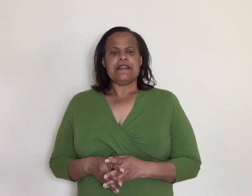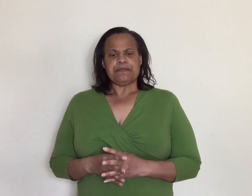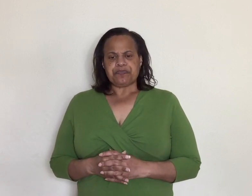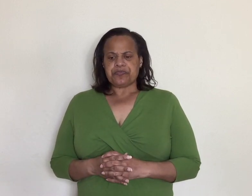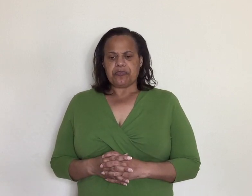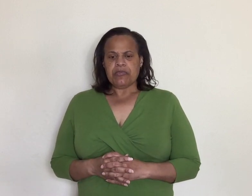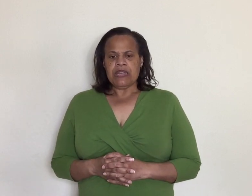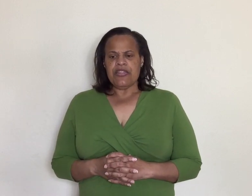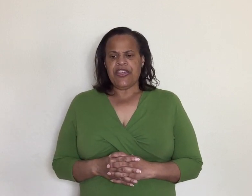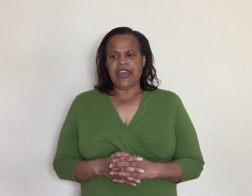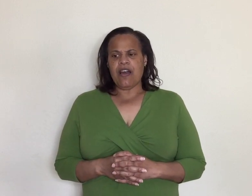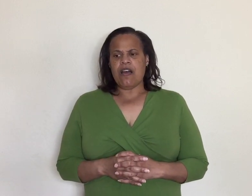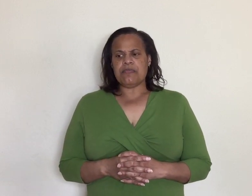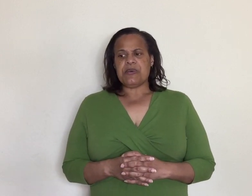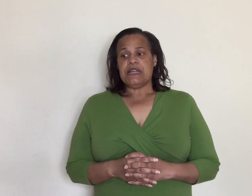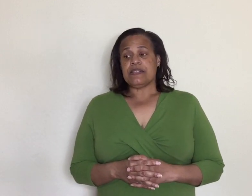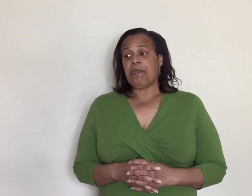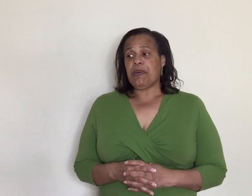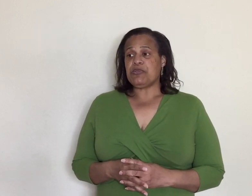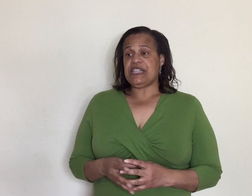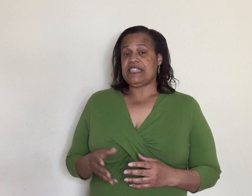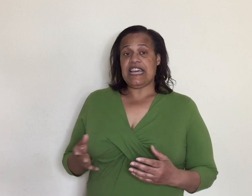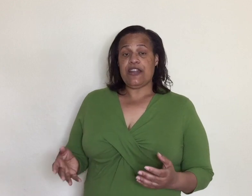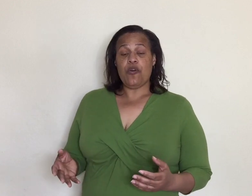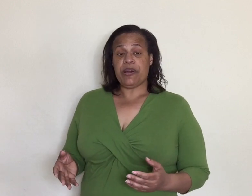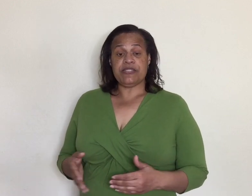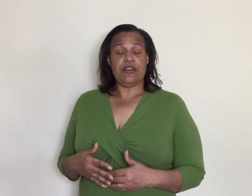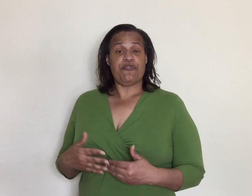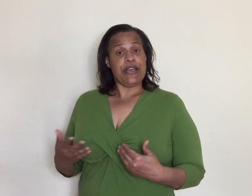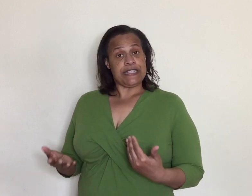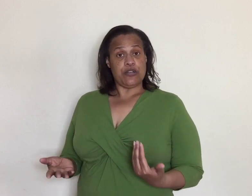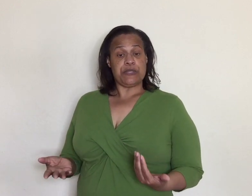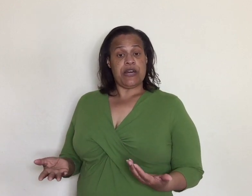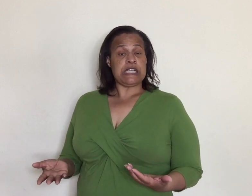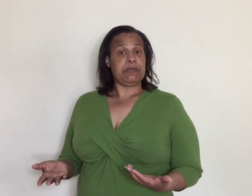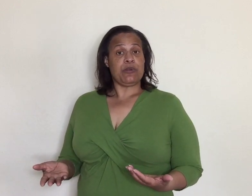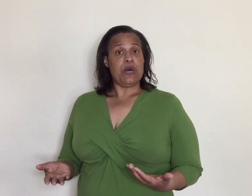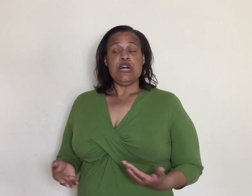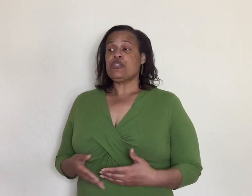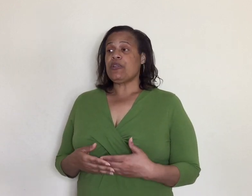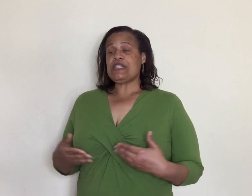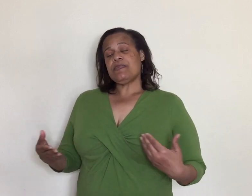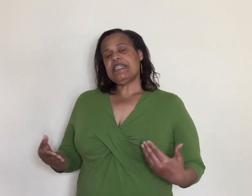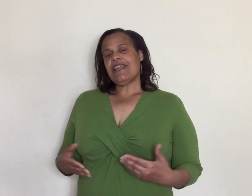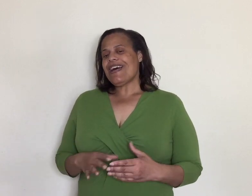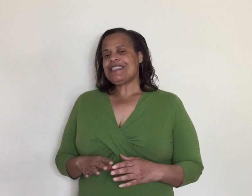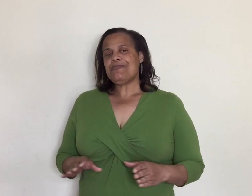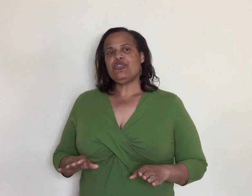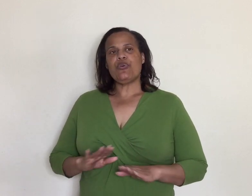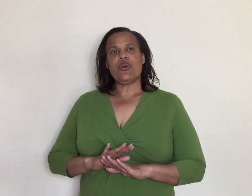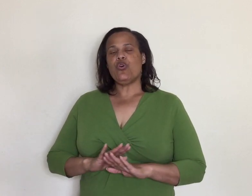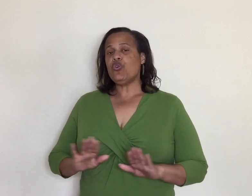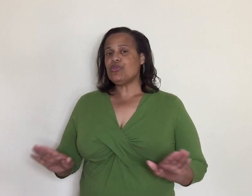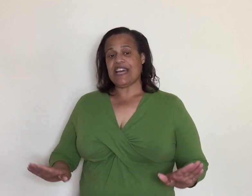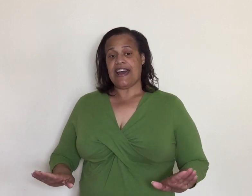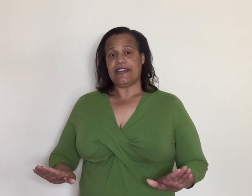they are some people just stay at home because they're afraid to go to the hospital so that's what I'm saying a lot of times you don't know who's got